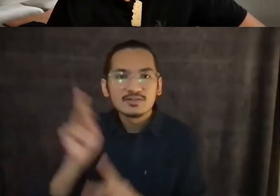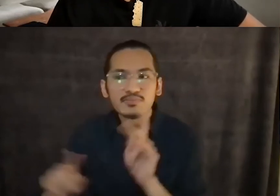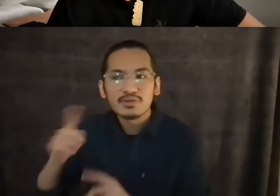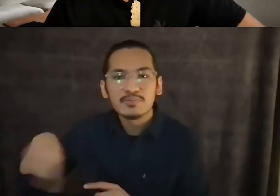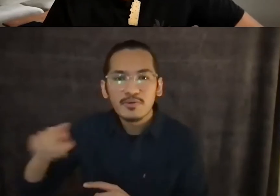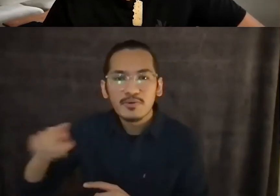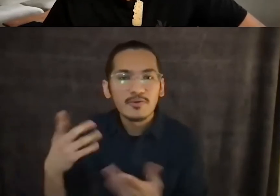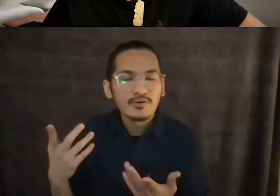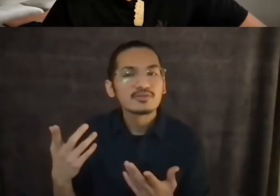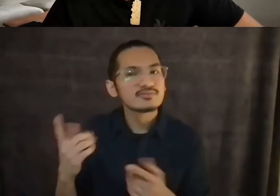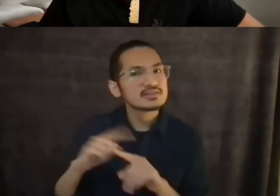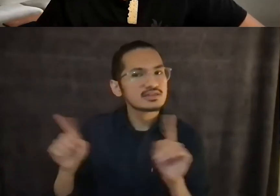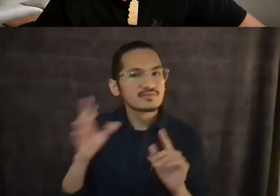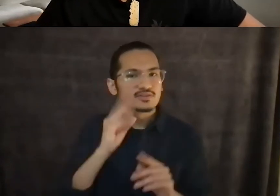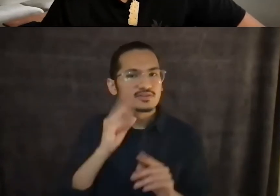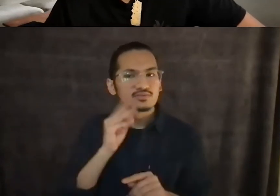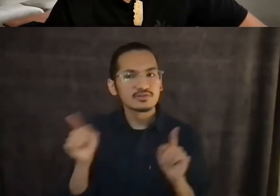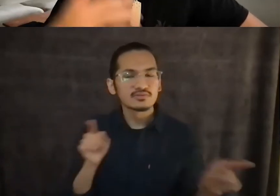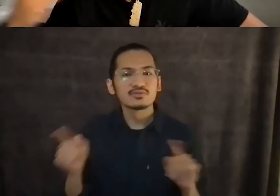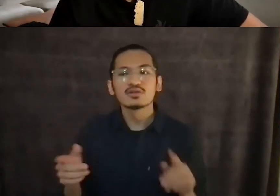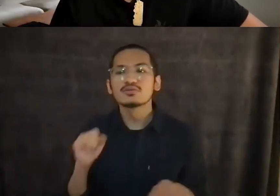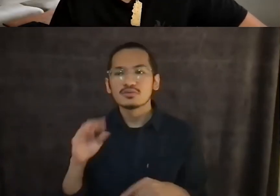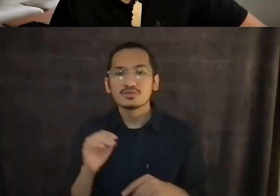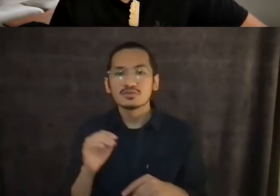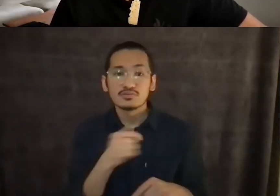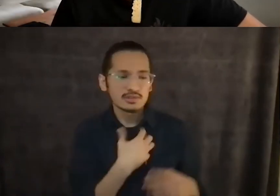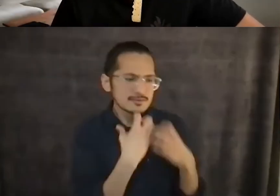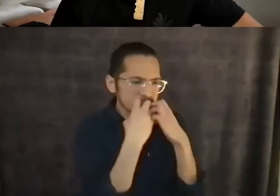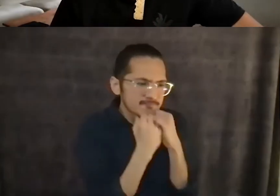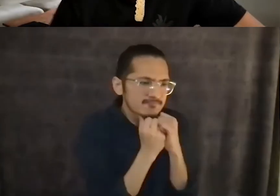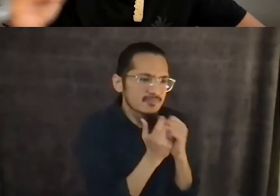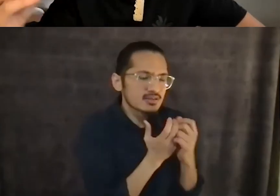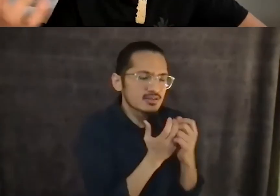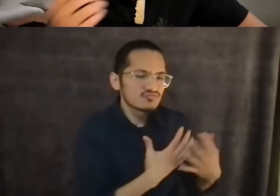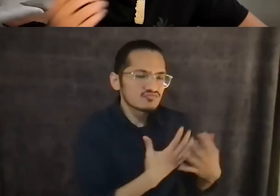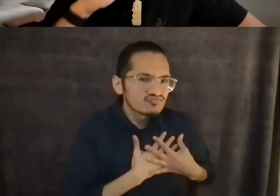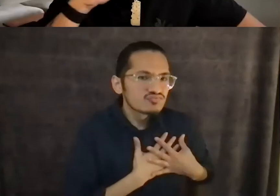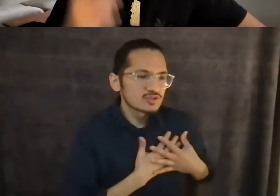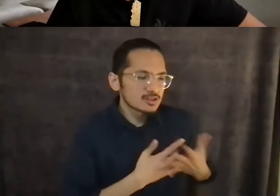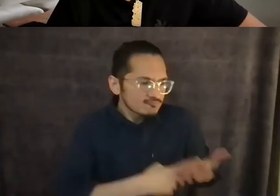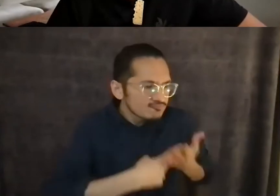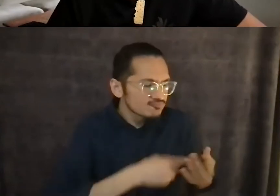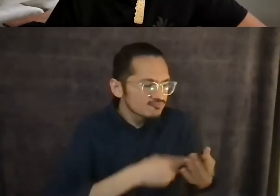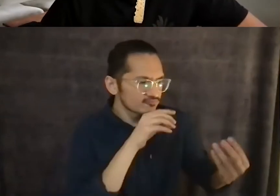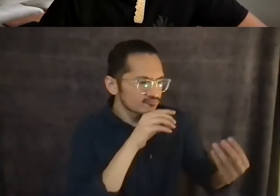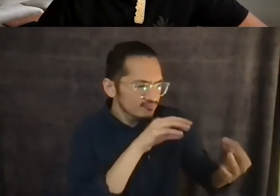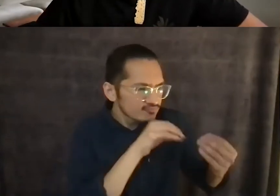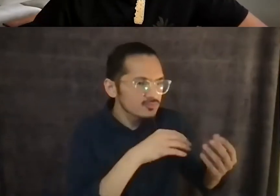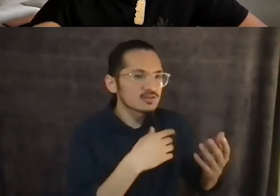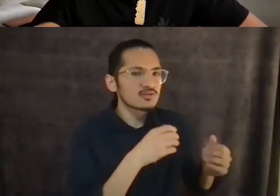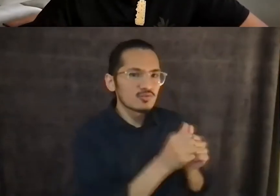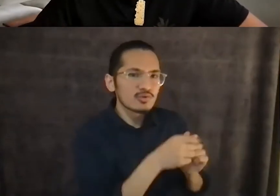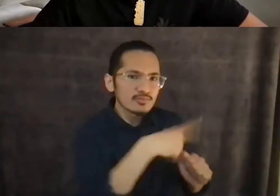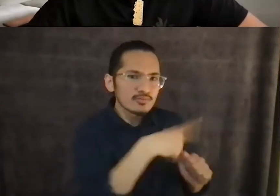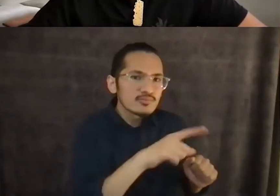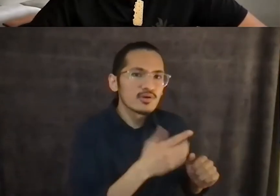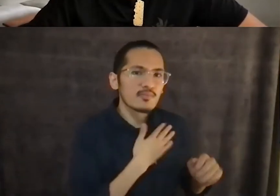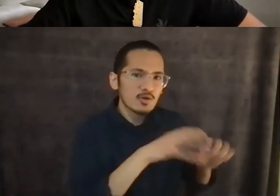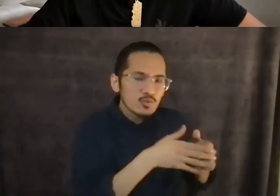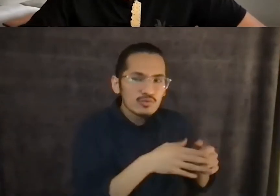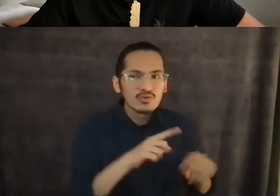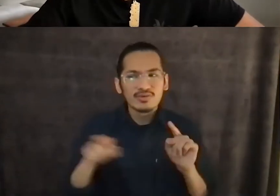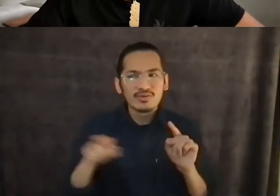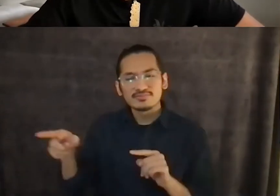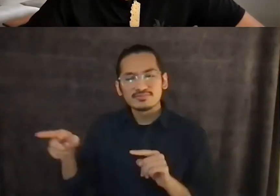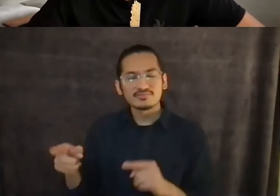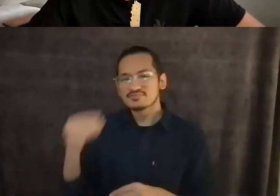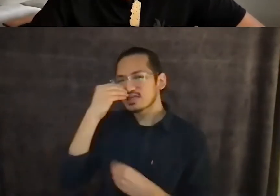about anything they think or about anything that they do. And that's actually only possible because I have been lucky enough to be a